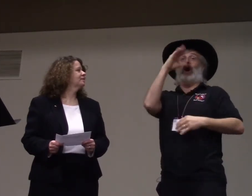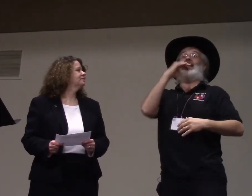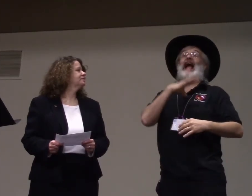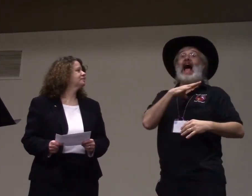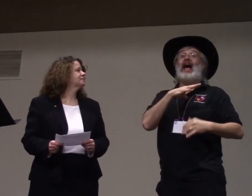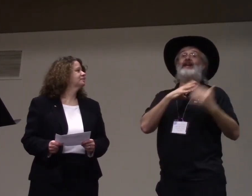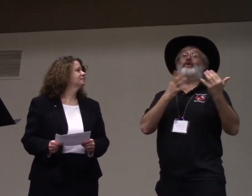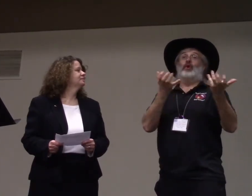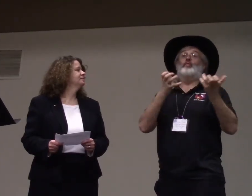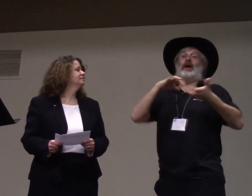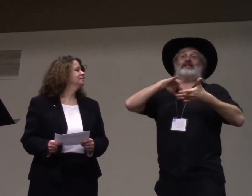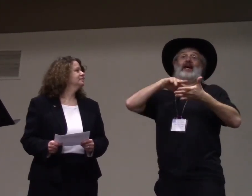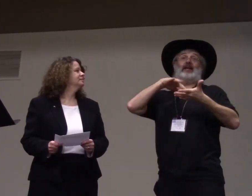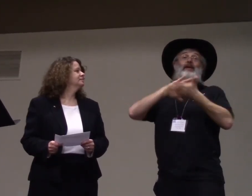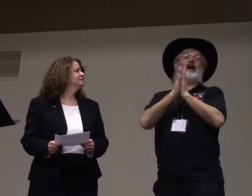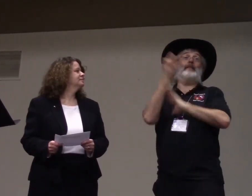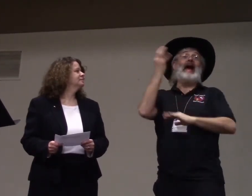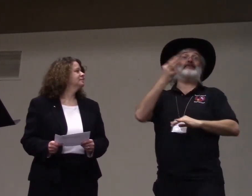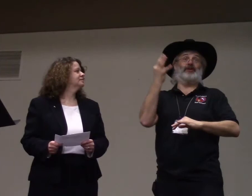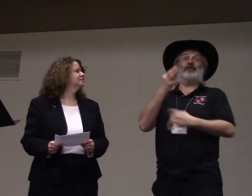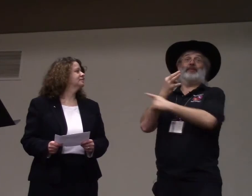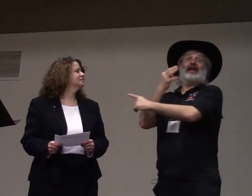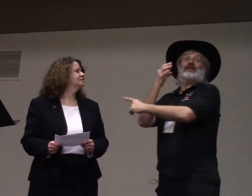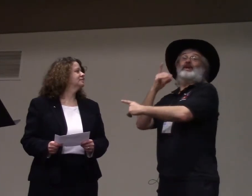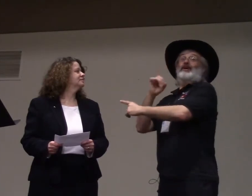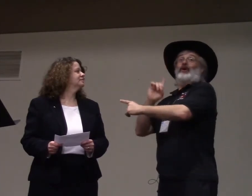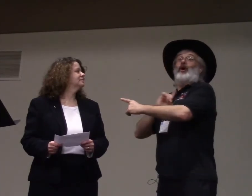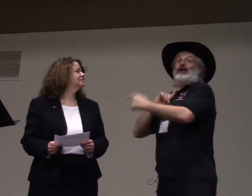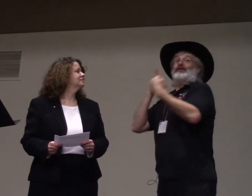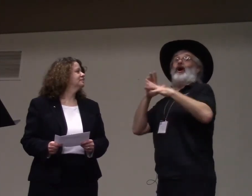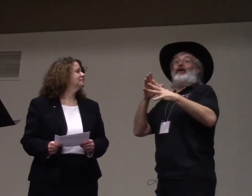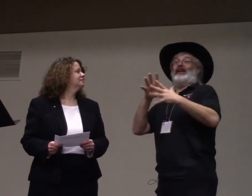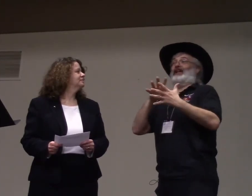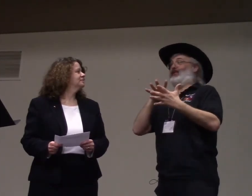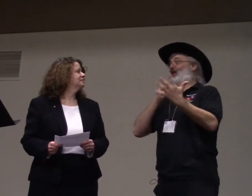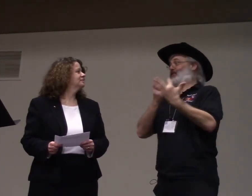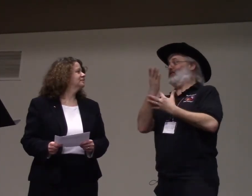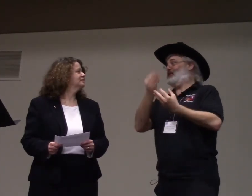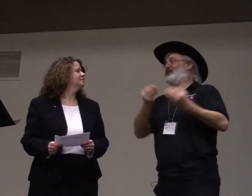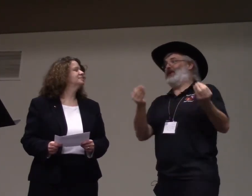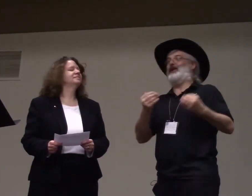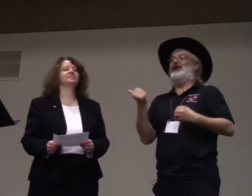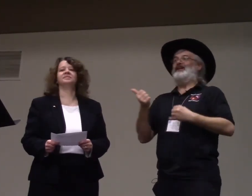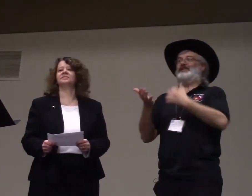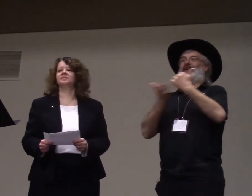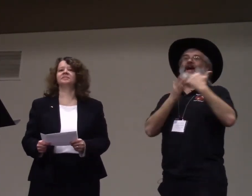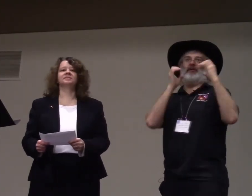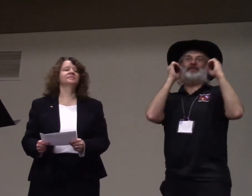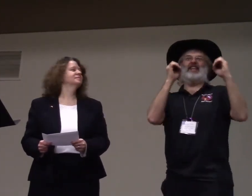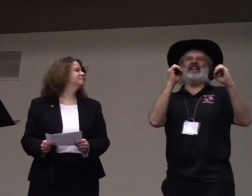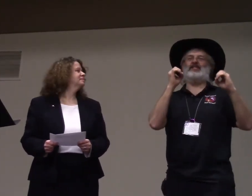our guys who want to study and become pastors. And because Dawn has already gone through the material, she's going to help teach.